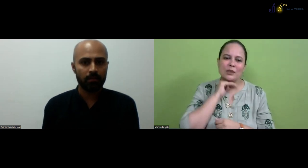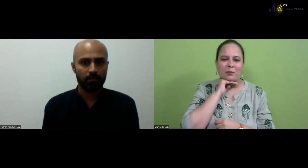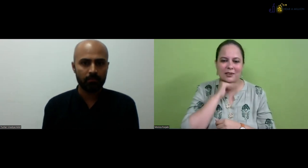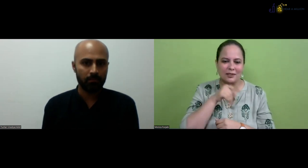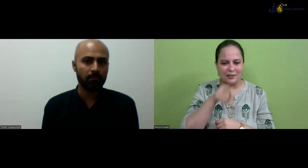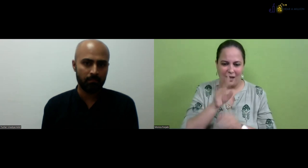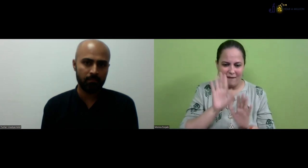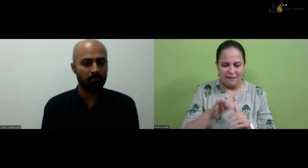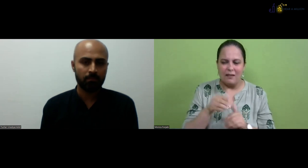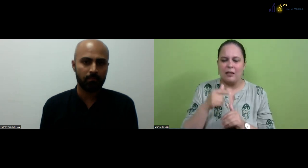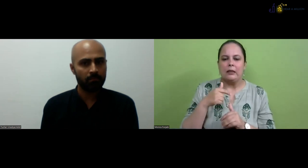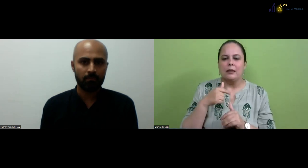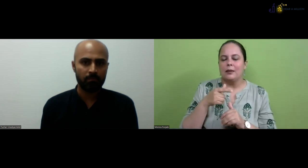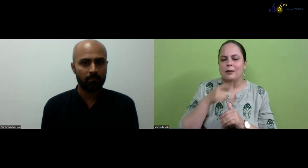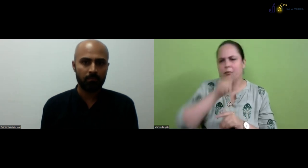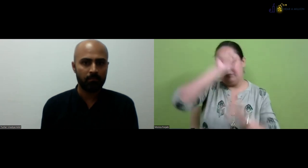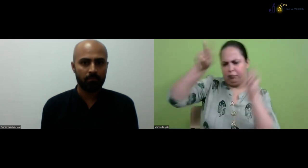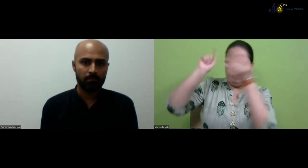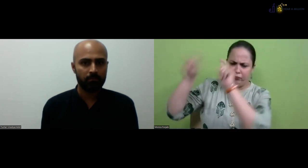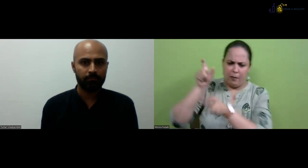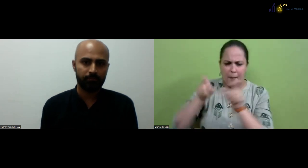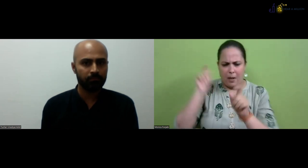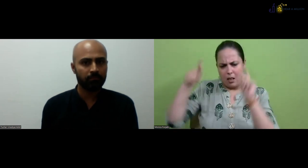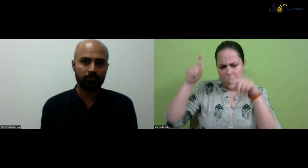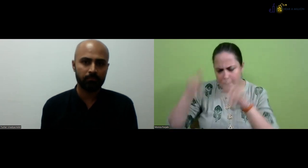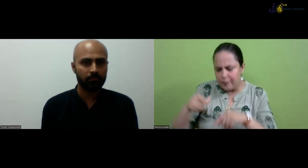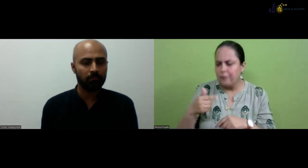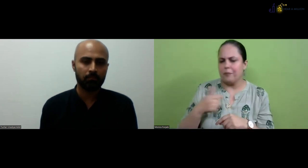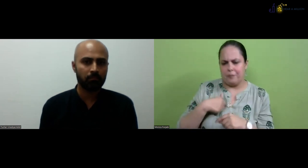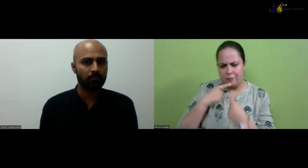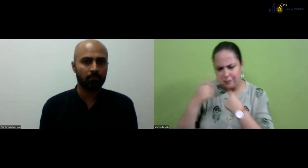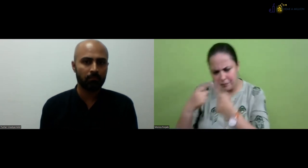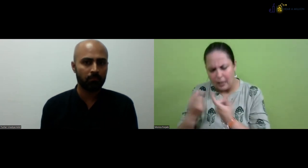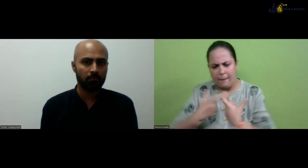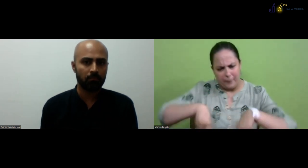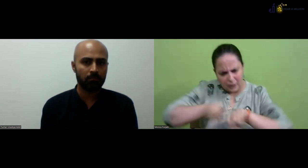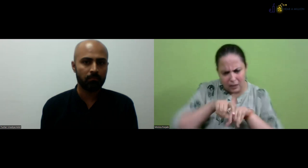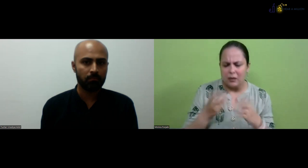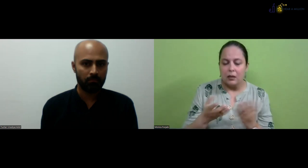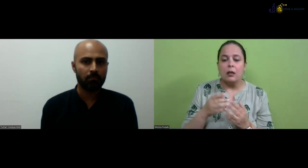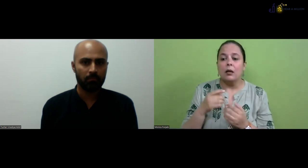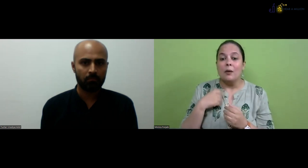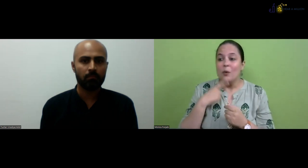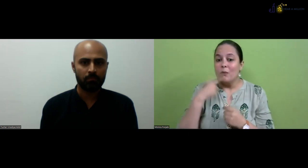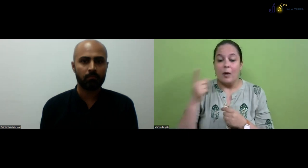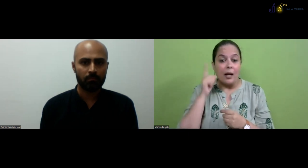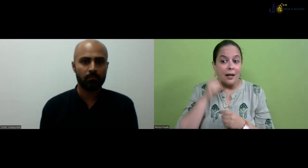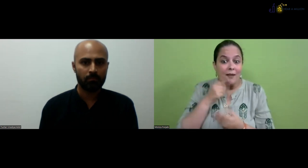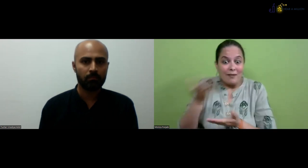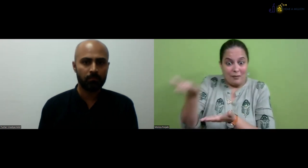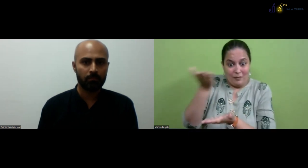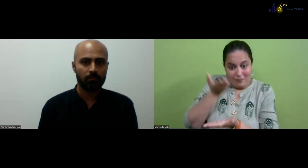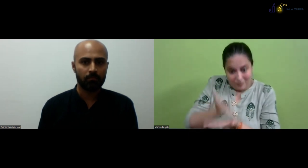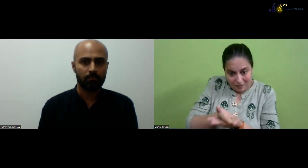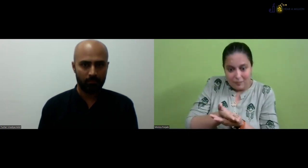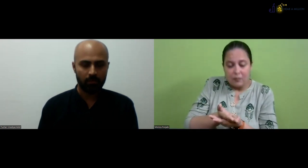course, they have the audio speech therapy subject, correct? So there are people who have joined the cohorts and we have also discussed with